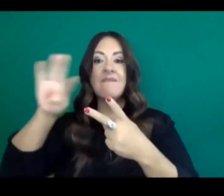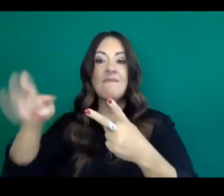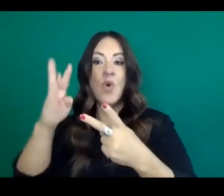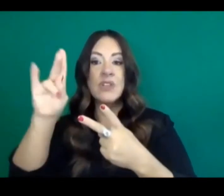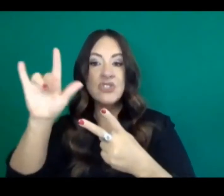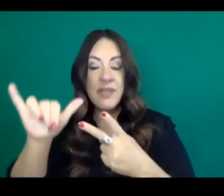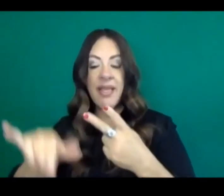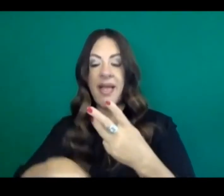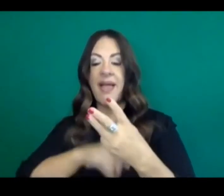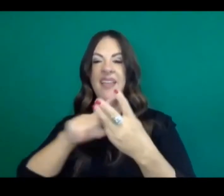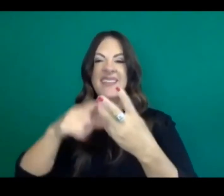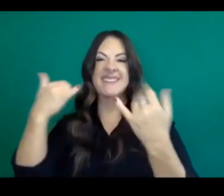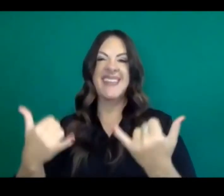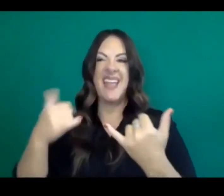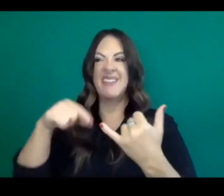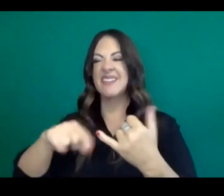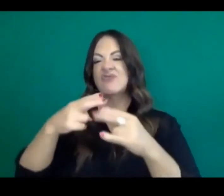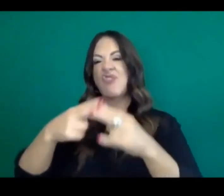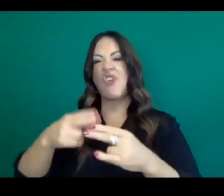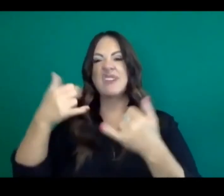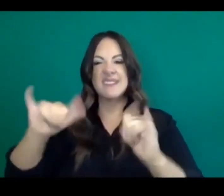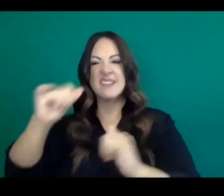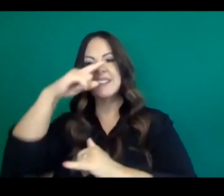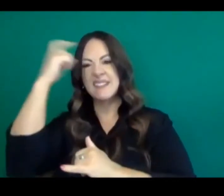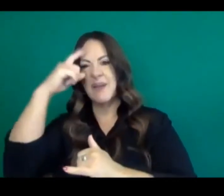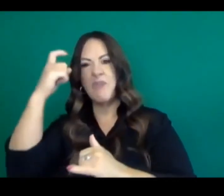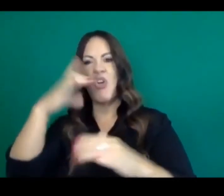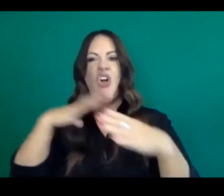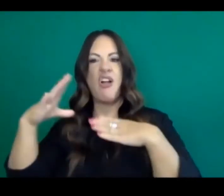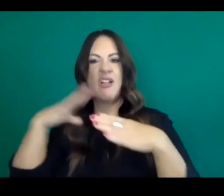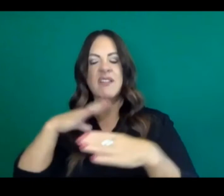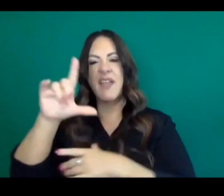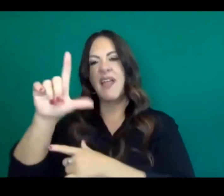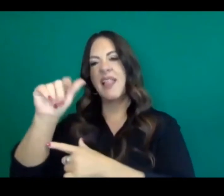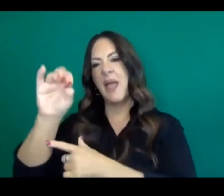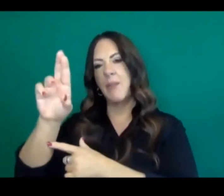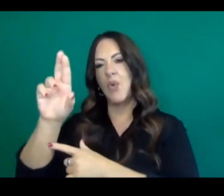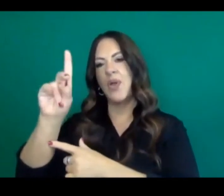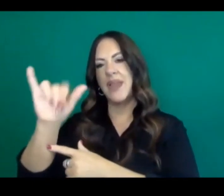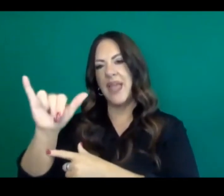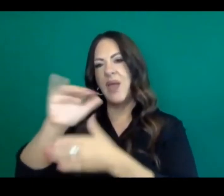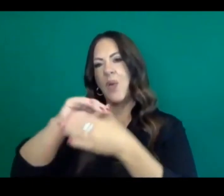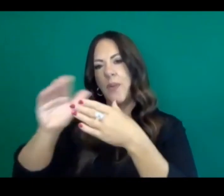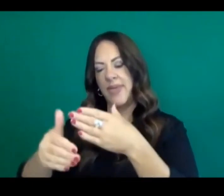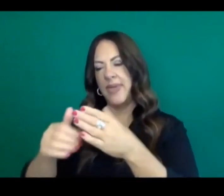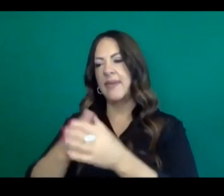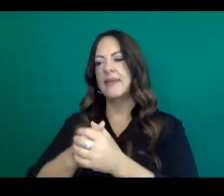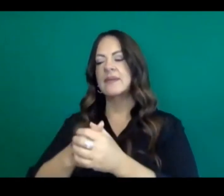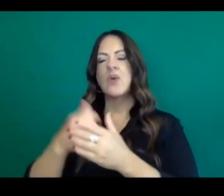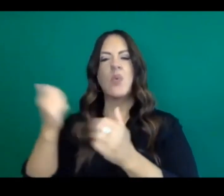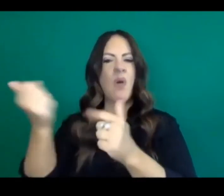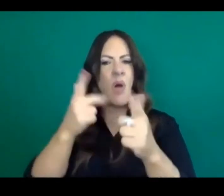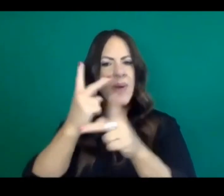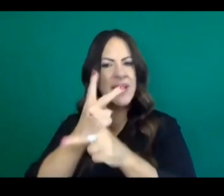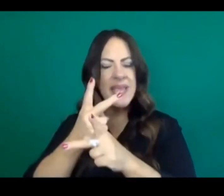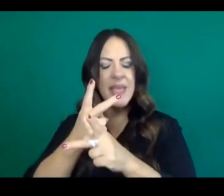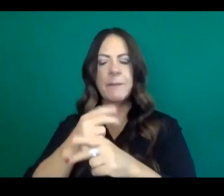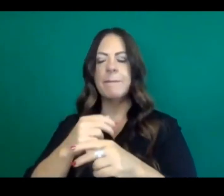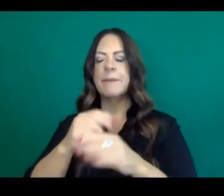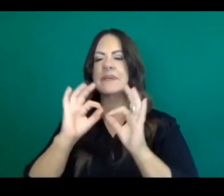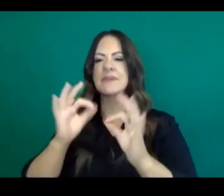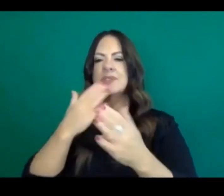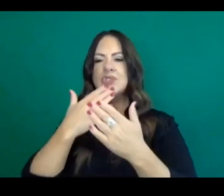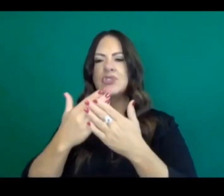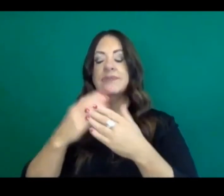third sort of summer holiday that we really want to do a great job on as a state. So uh, beaches, other outdoor